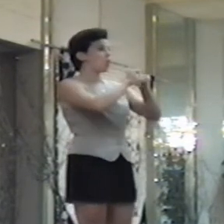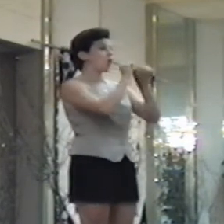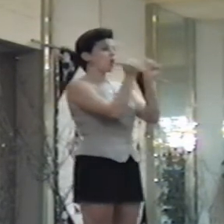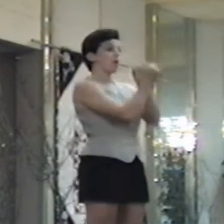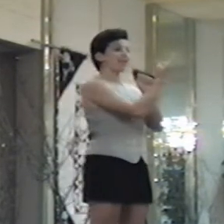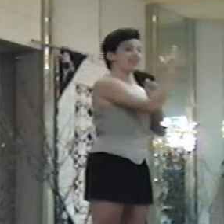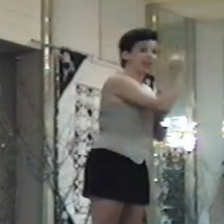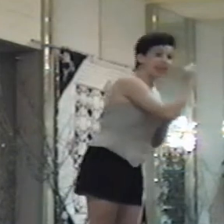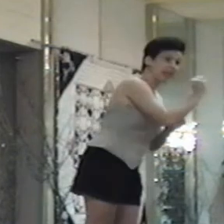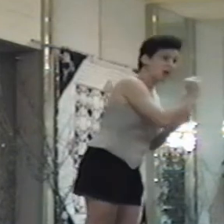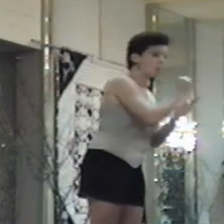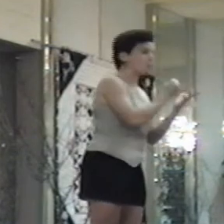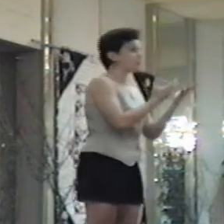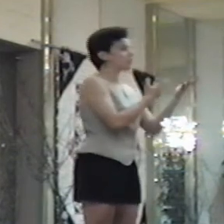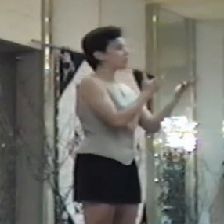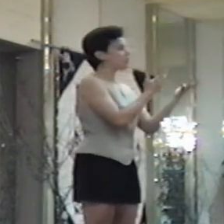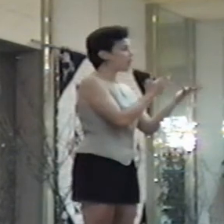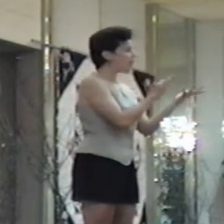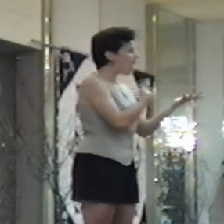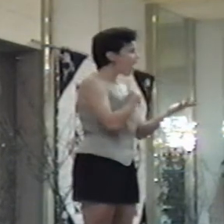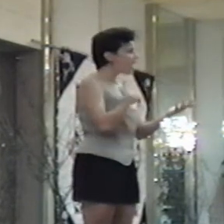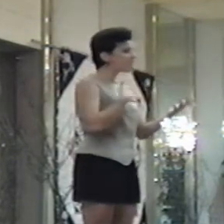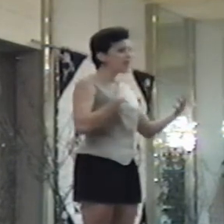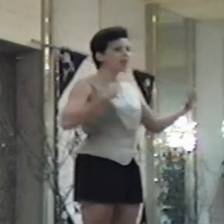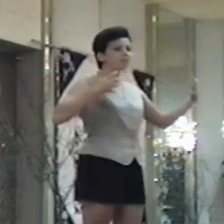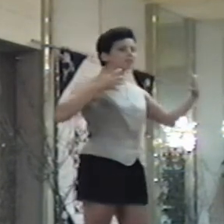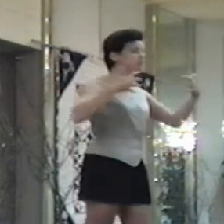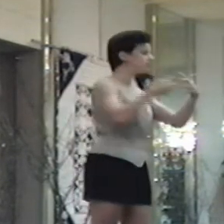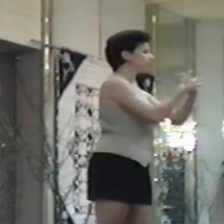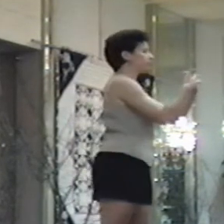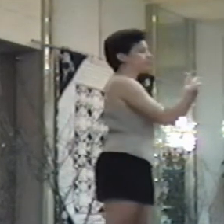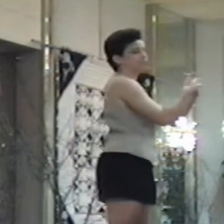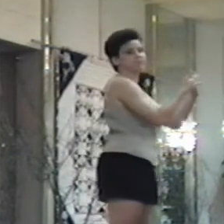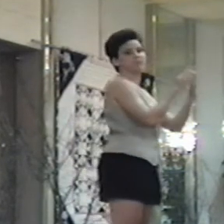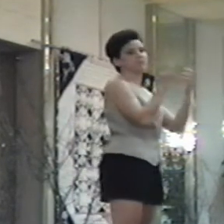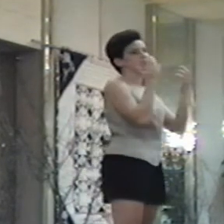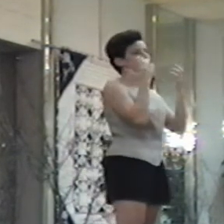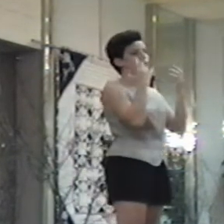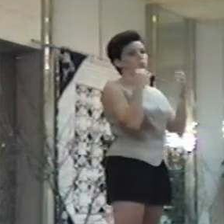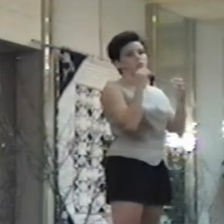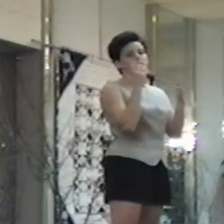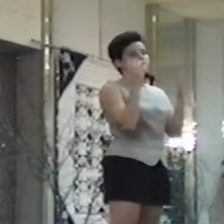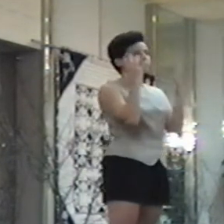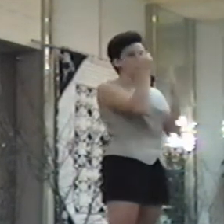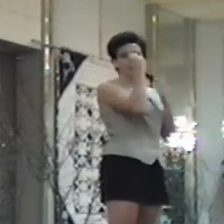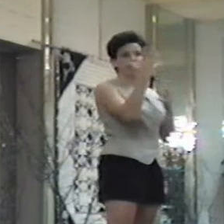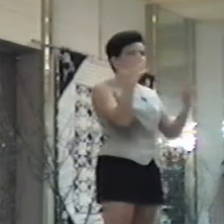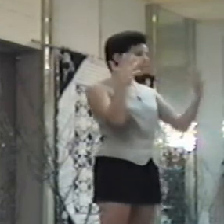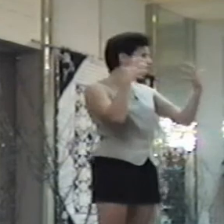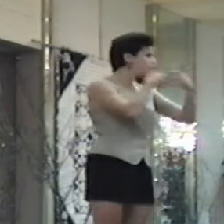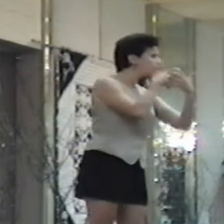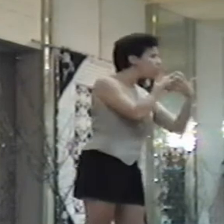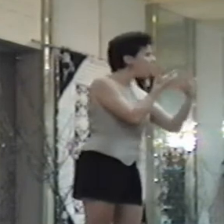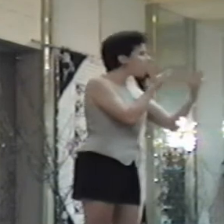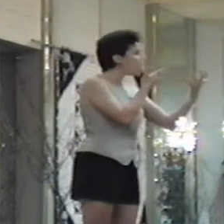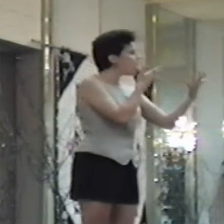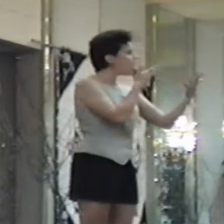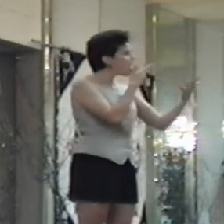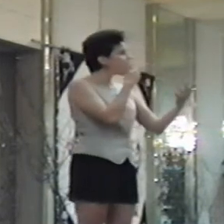how to do it. But when I started working with him, I felt an instant match. mean, it was just a beautiful